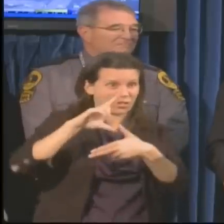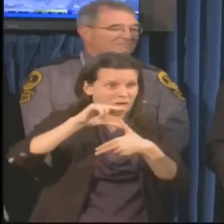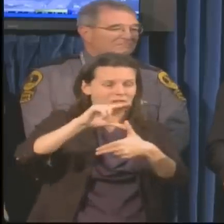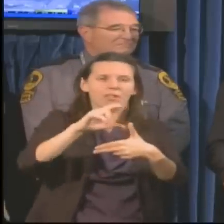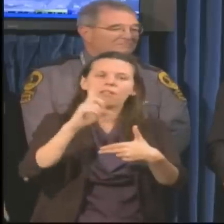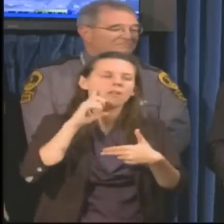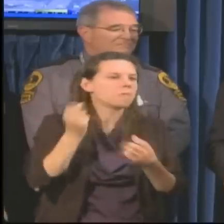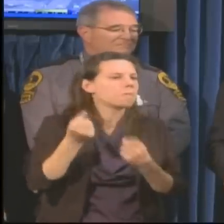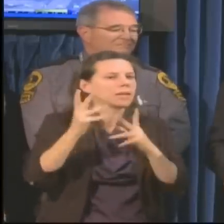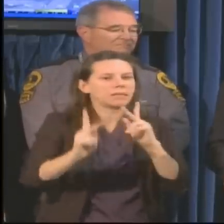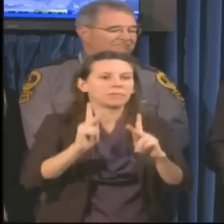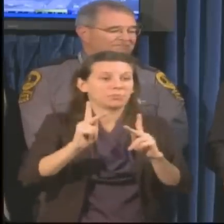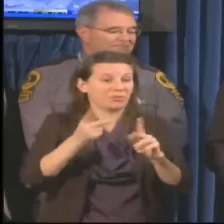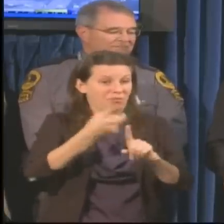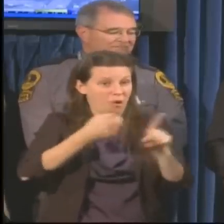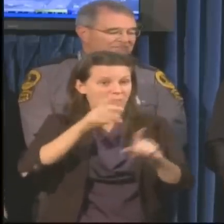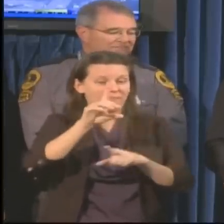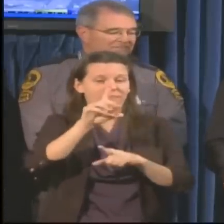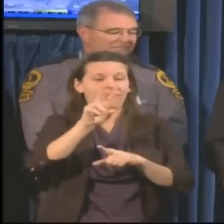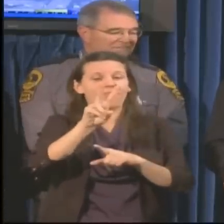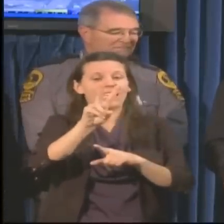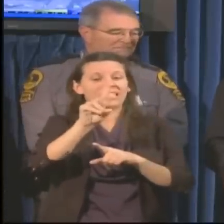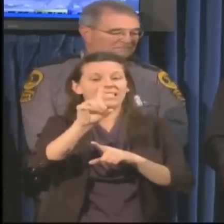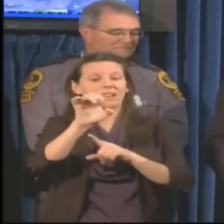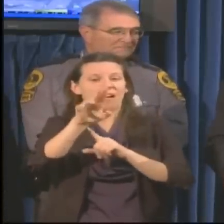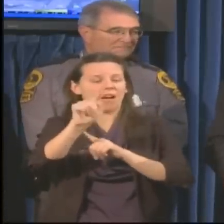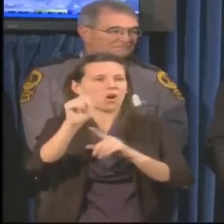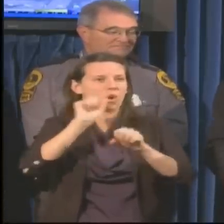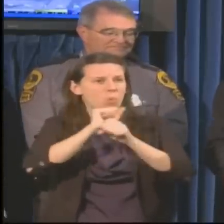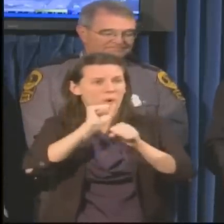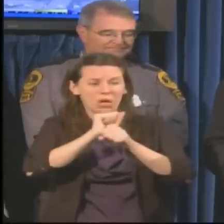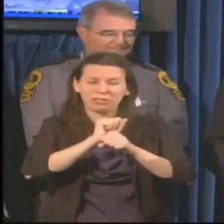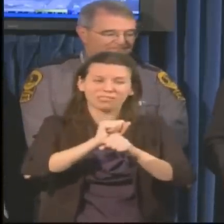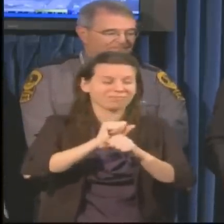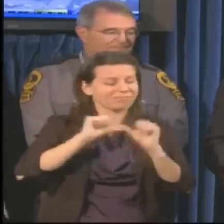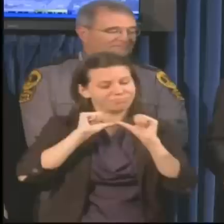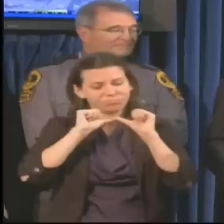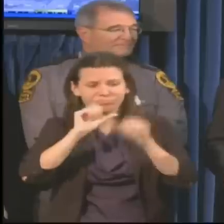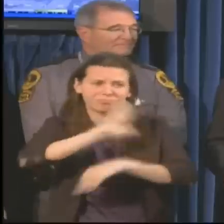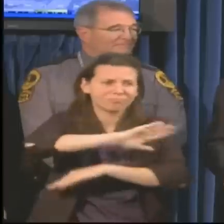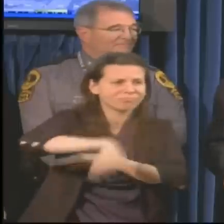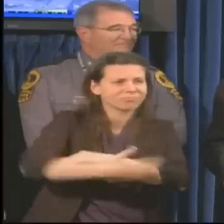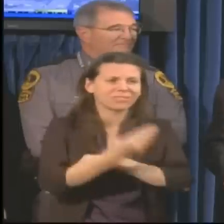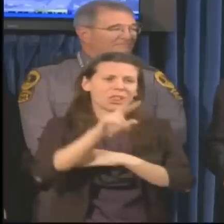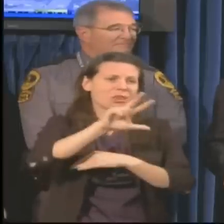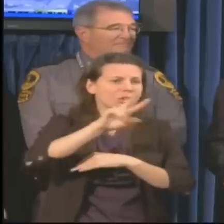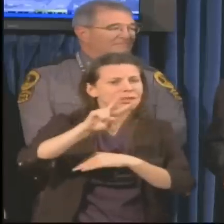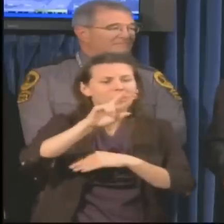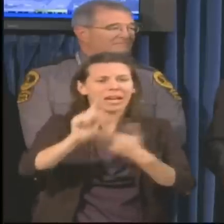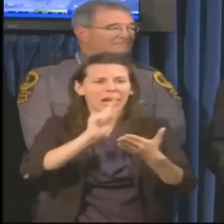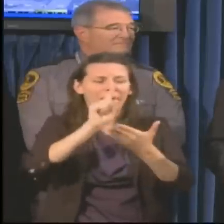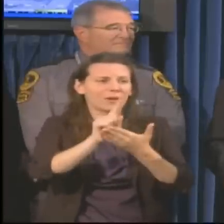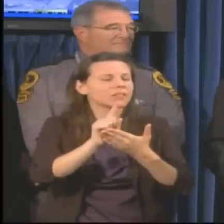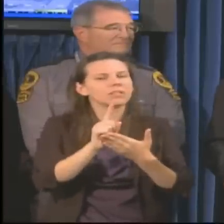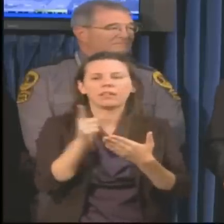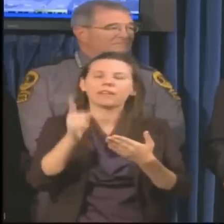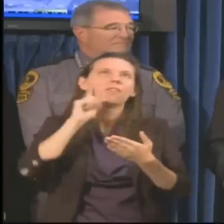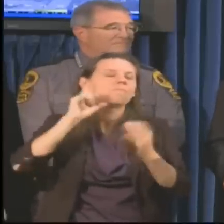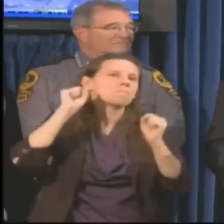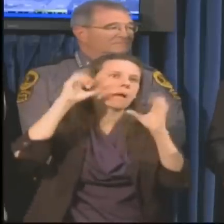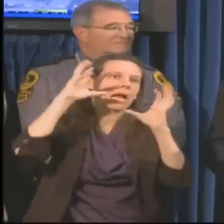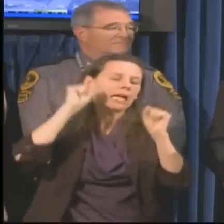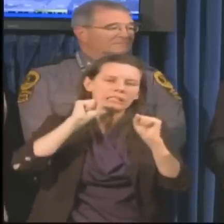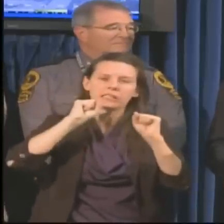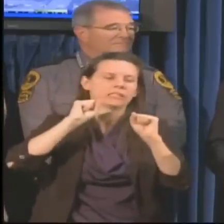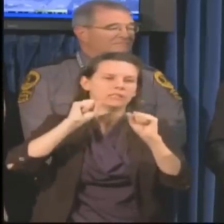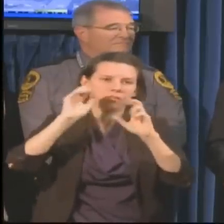or 32 hours. I personally got to talk to. They're an amazing group of people, and they are going to stay on as long as they're necessary to work with